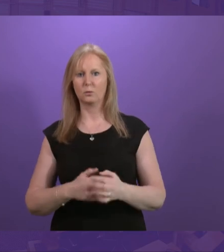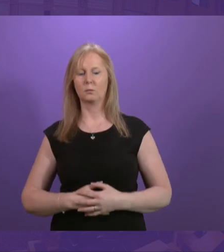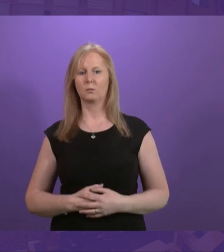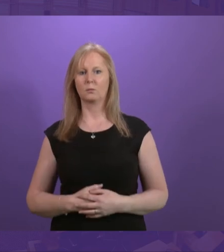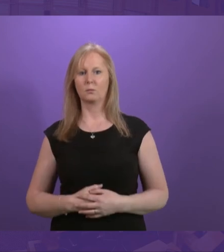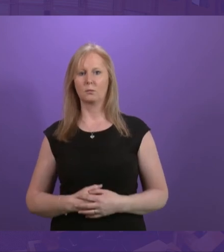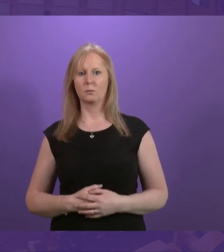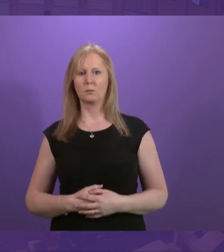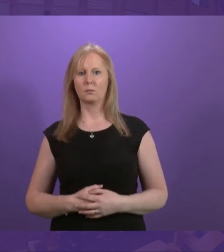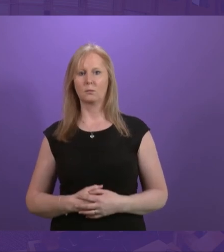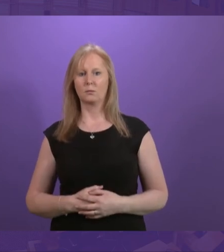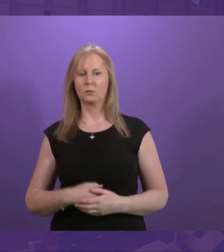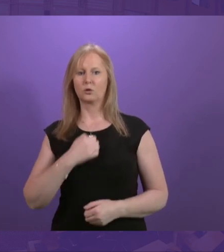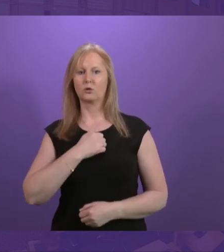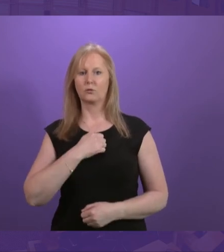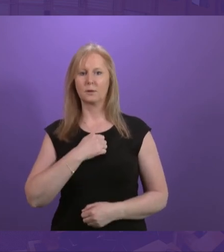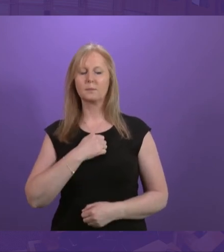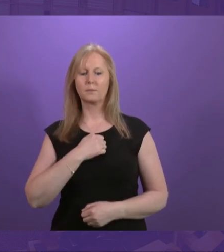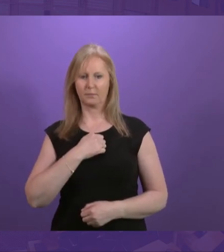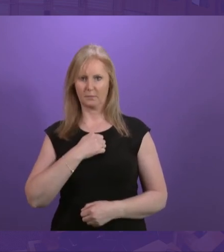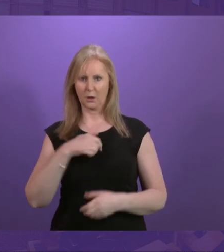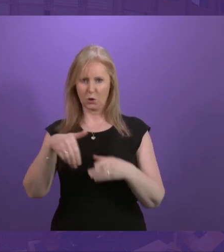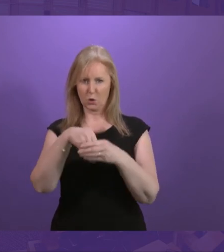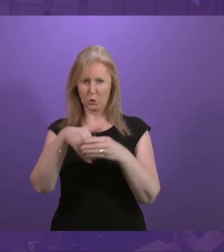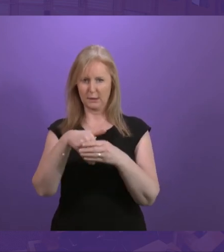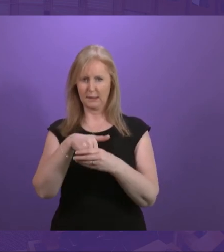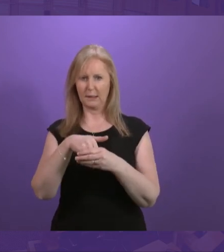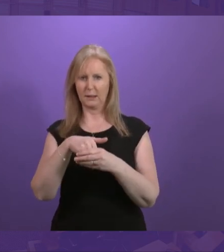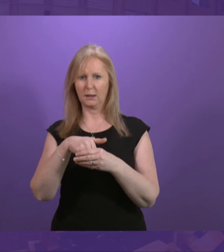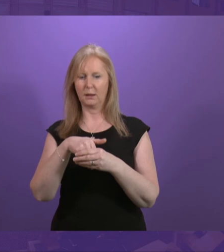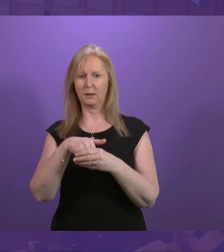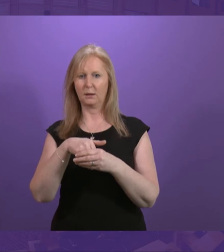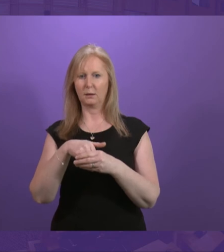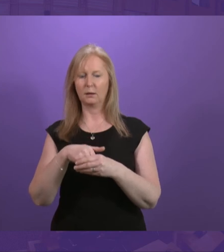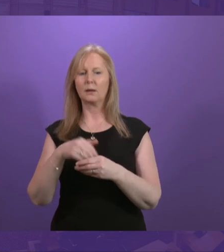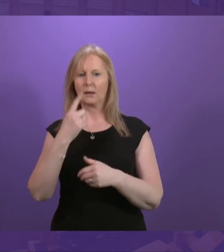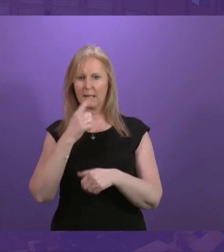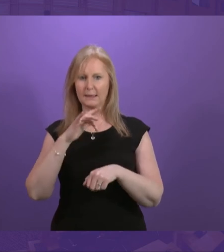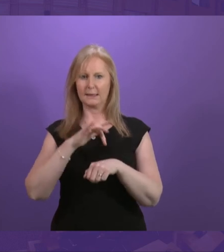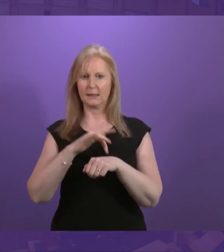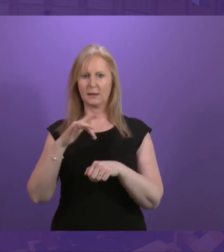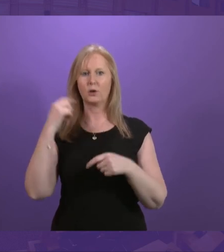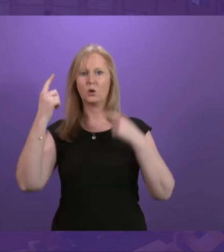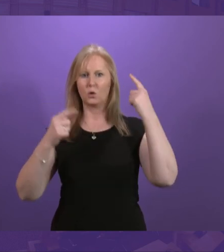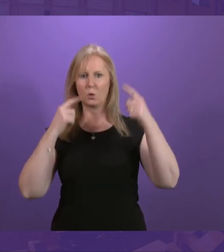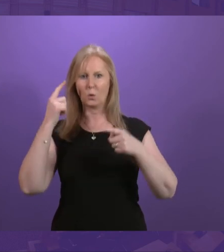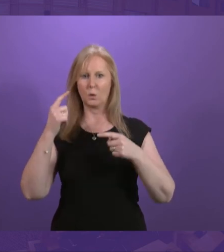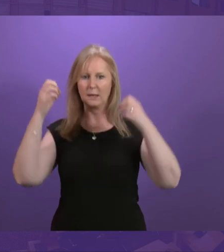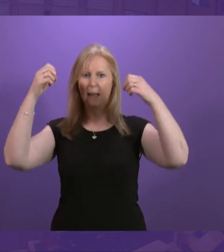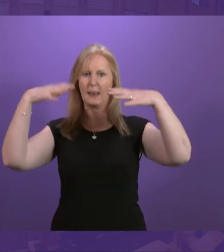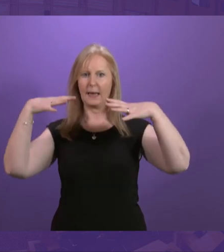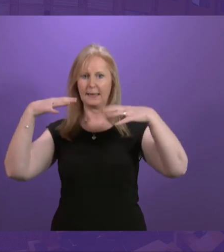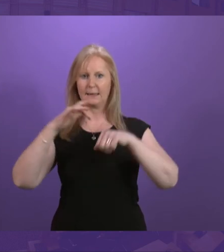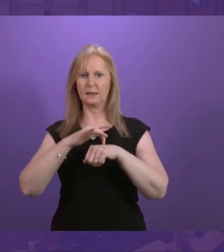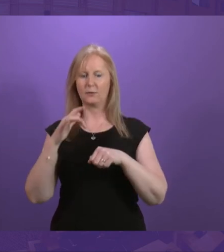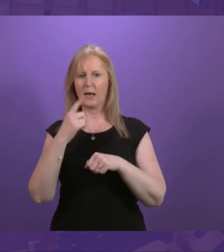oh sorry pardon me sensory issues including over and under sensitivity to noise light and smell and this